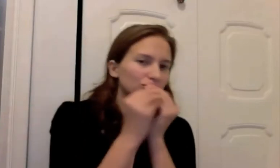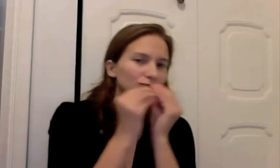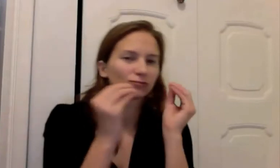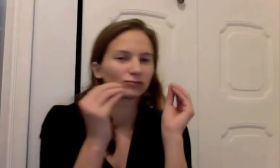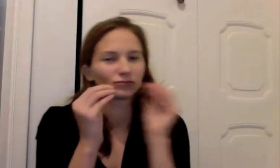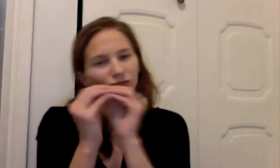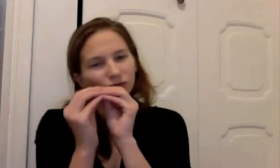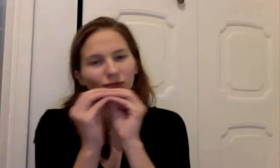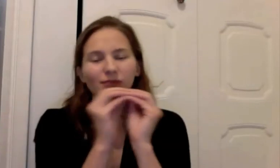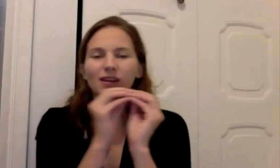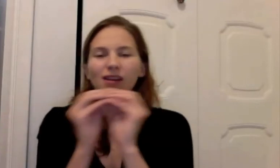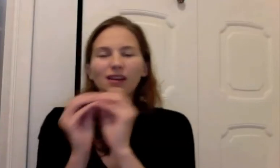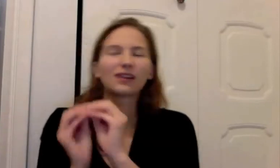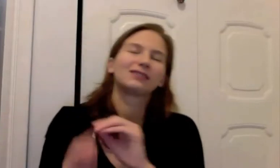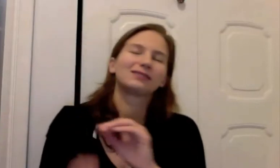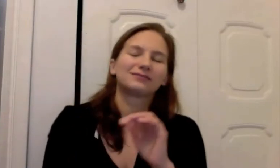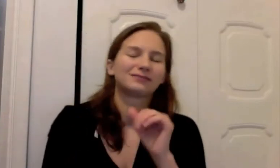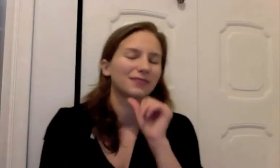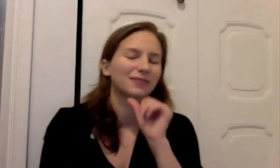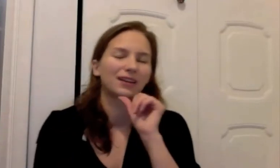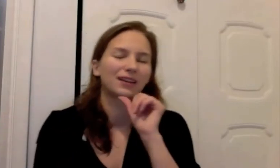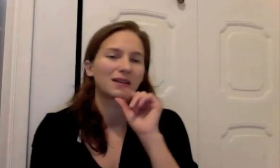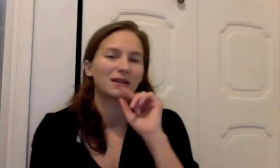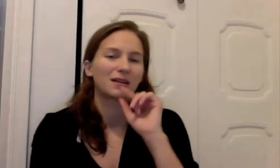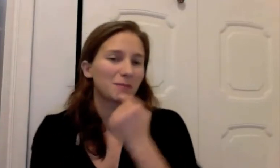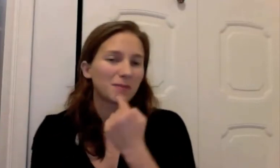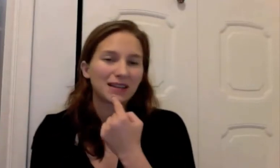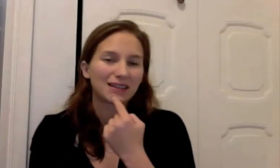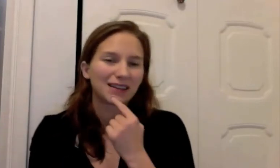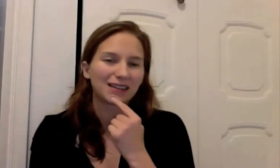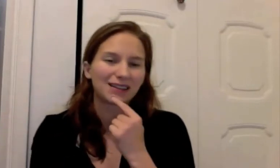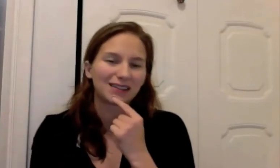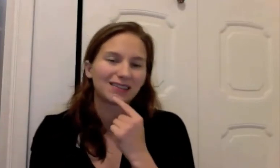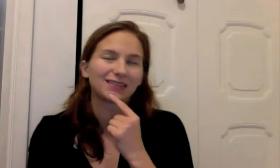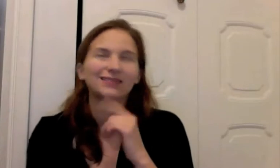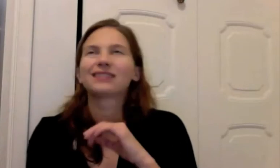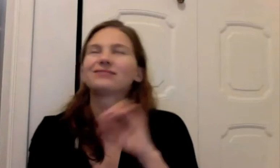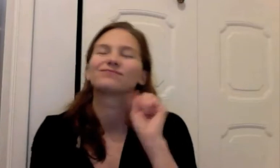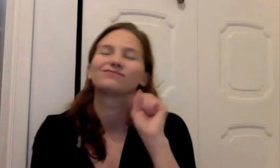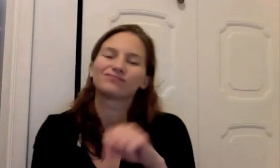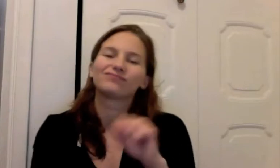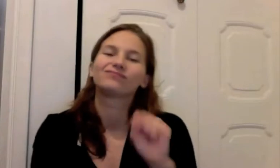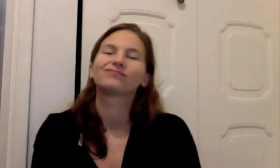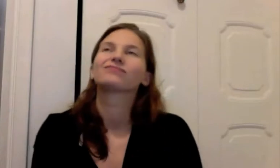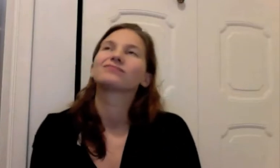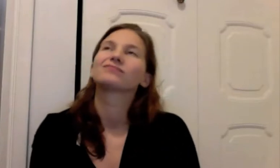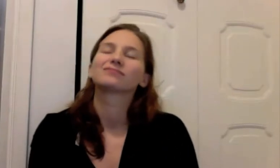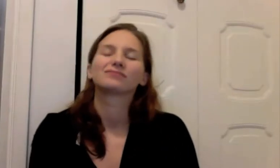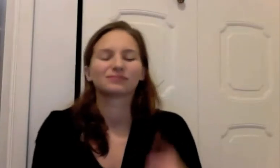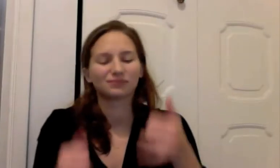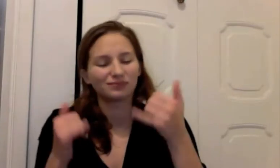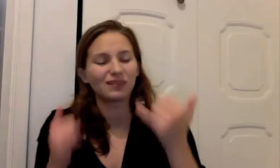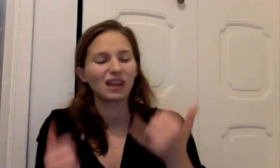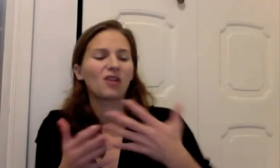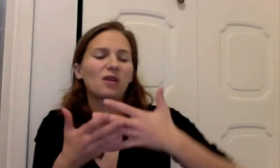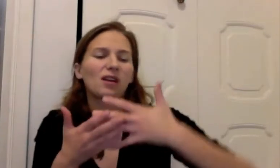something It's not a day I don't miss Those rude interruptions And I'll go